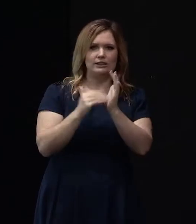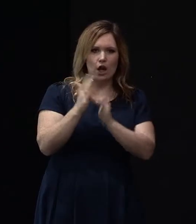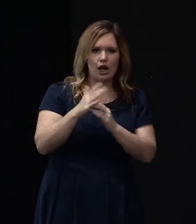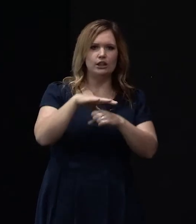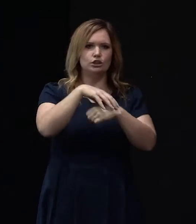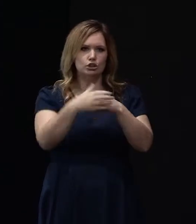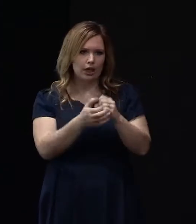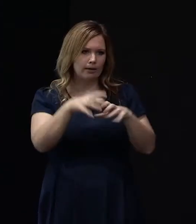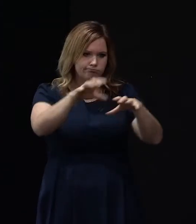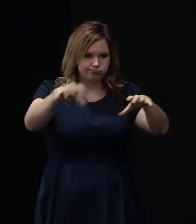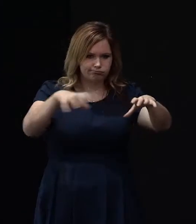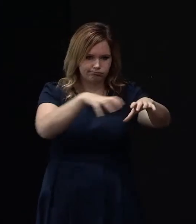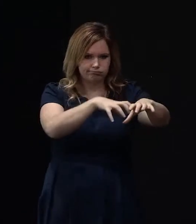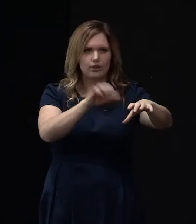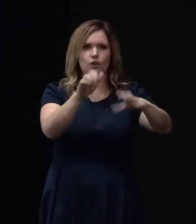shape of your house